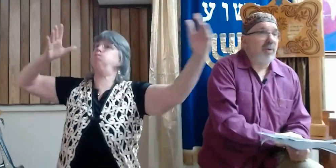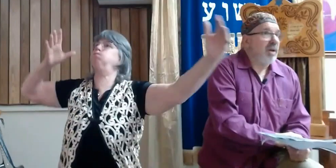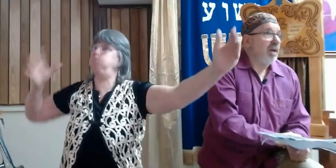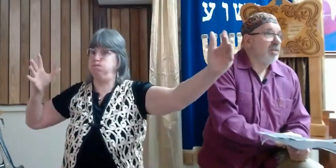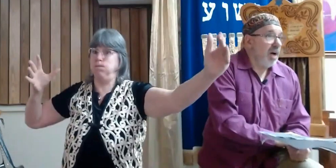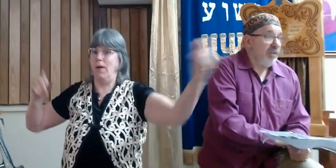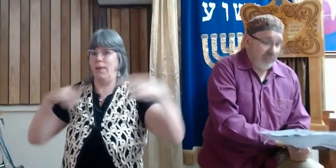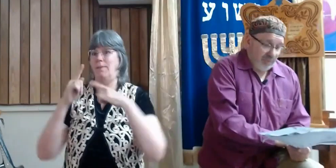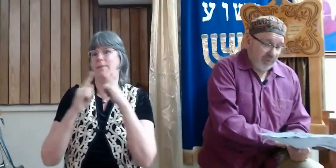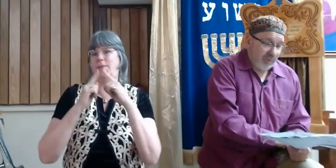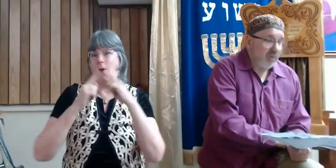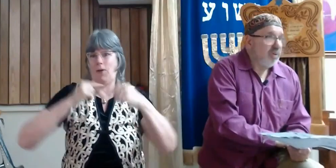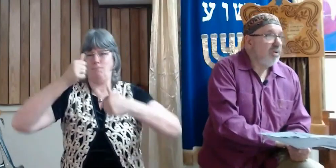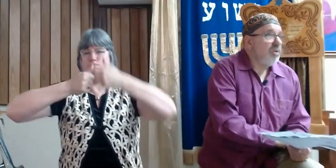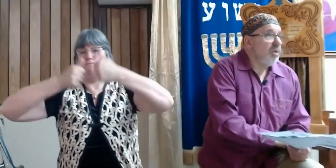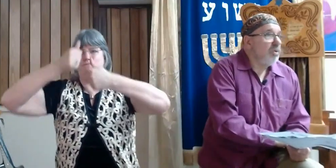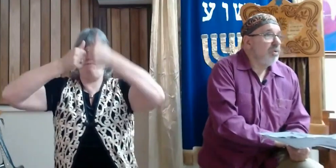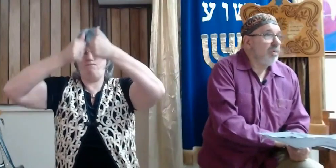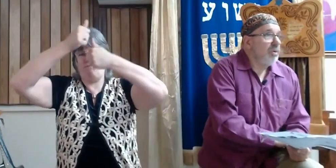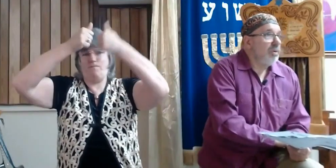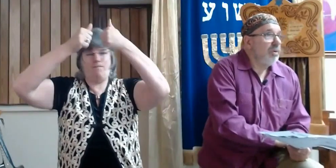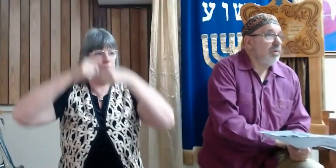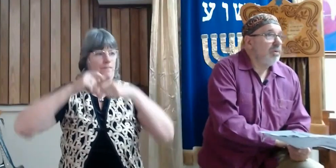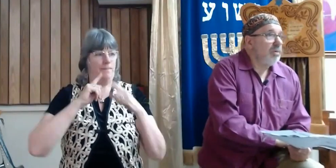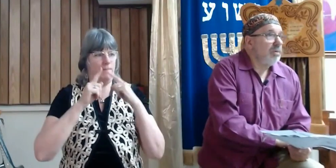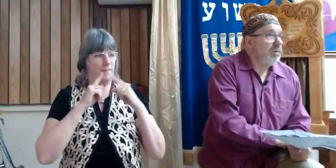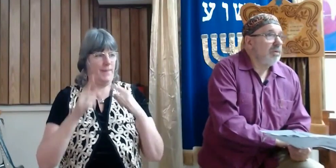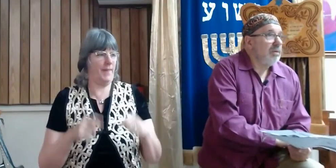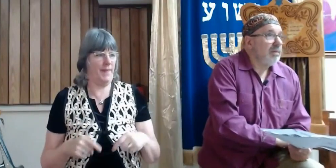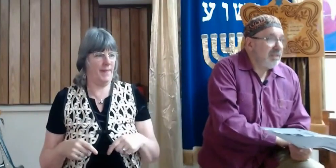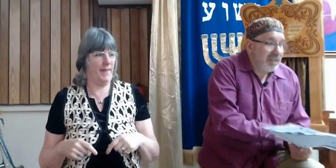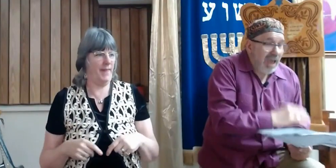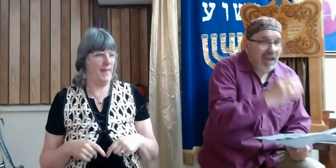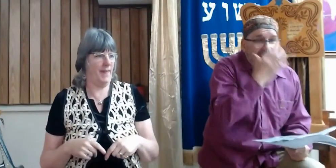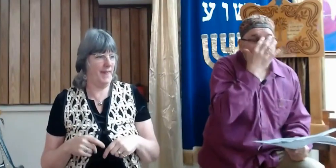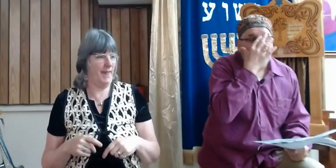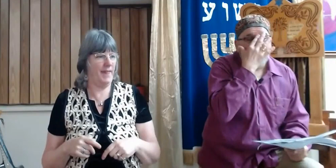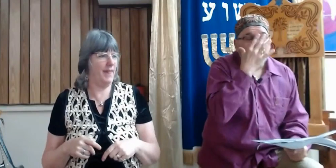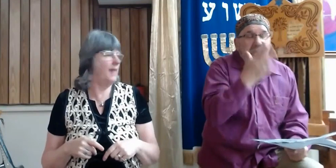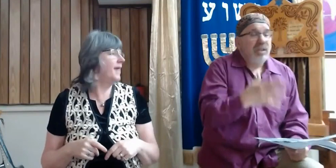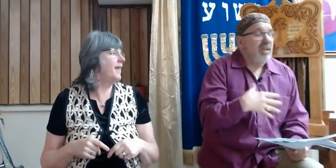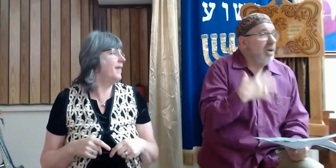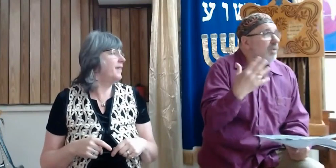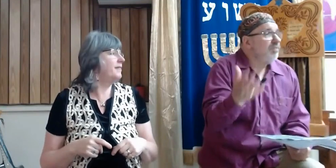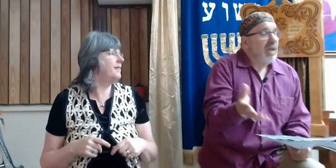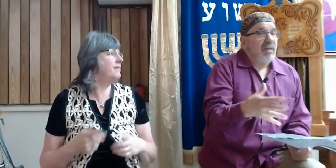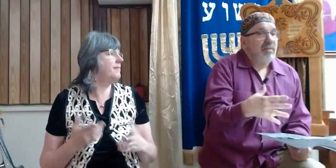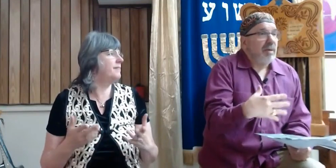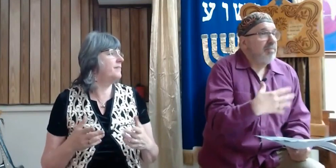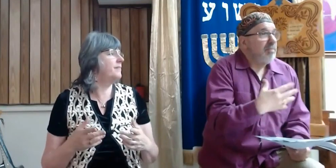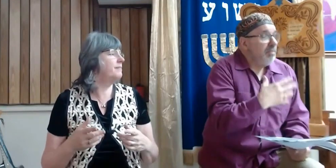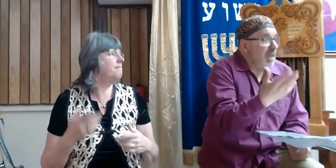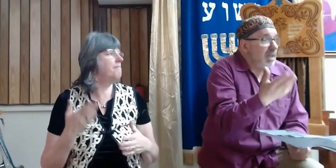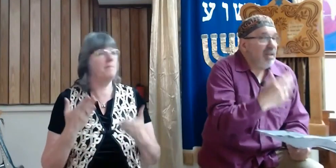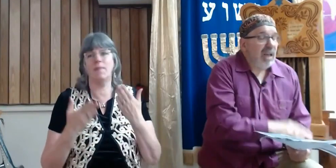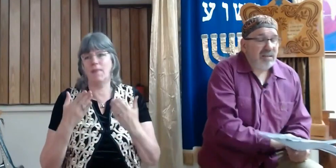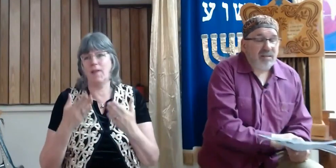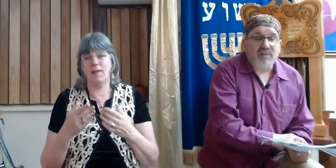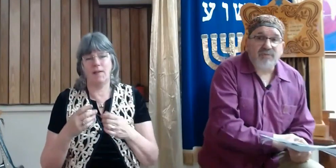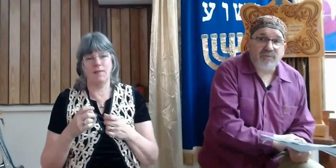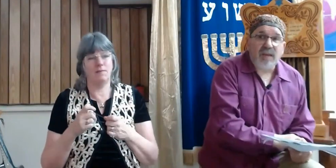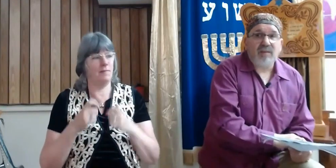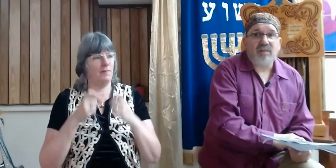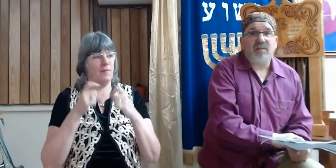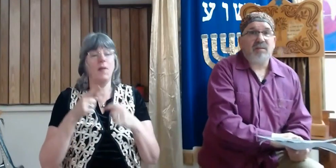they were not comfortable. We didn't get blasted. Yeah, you know, they needed